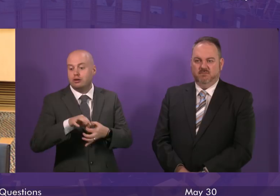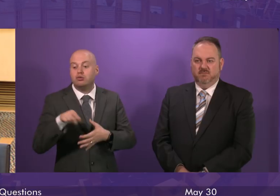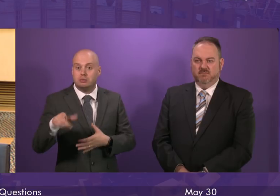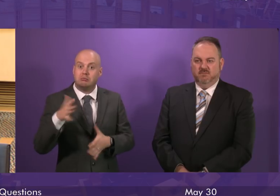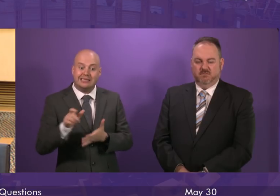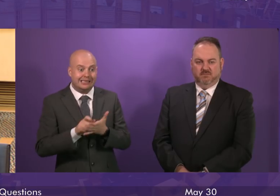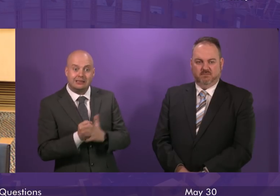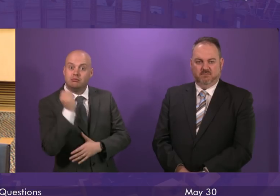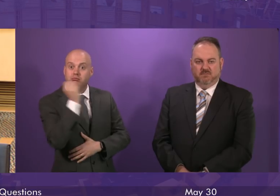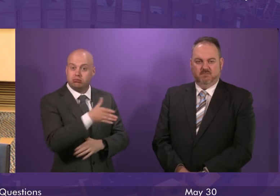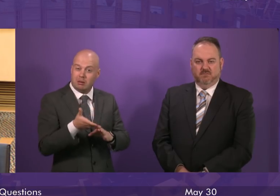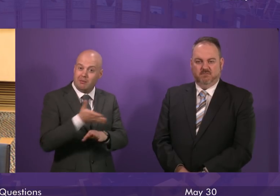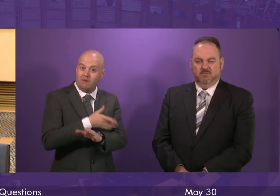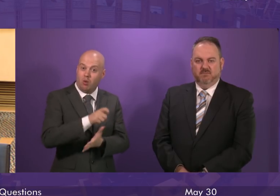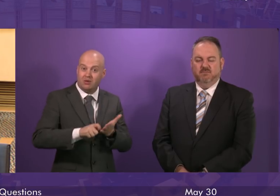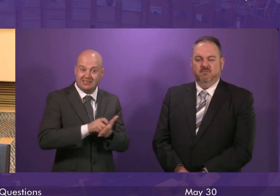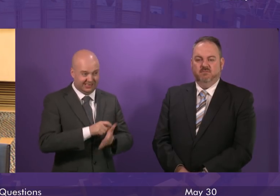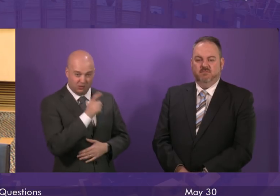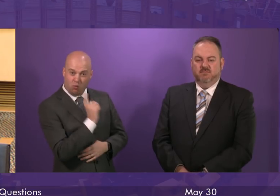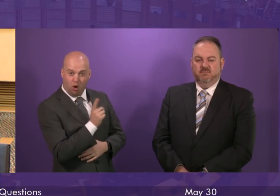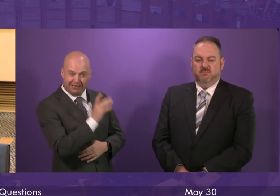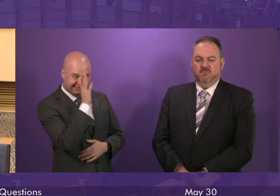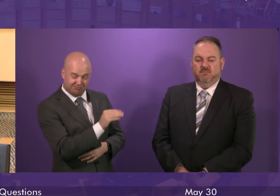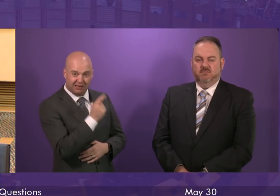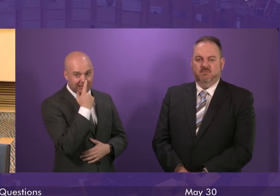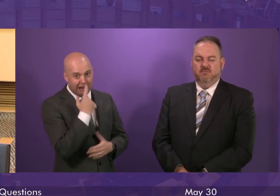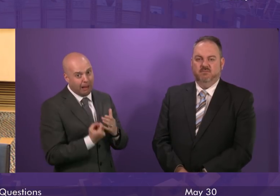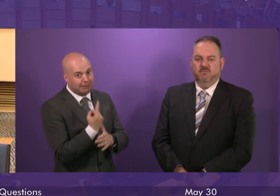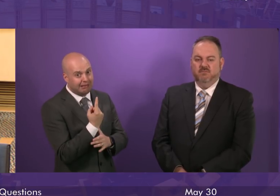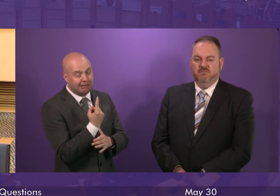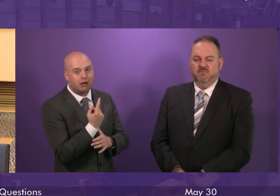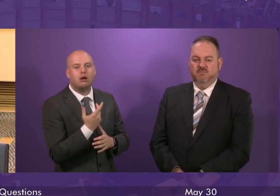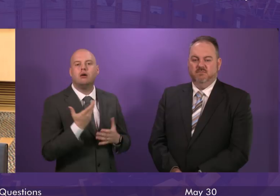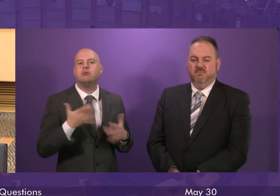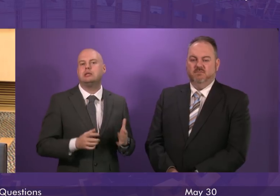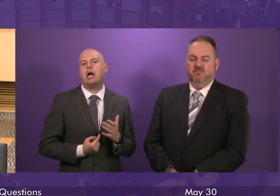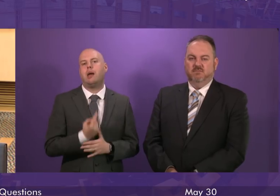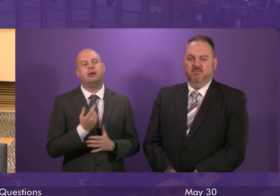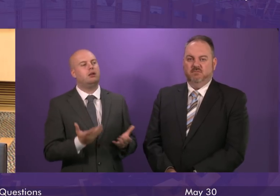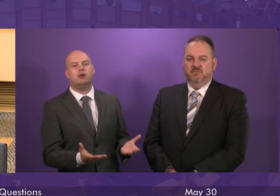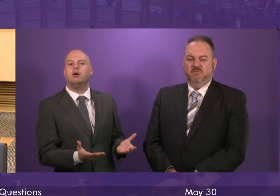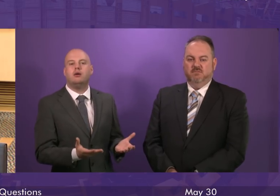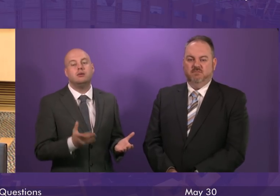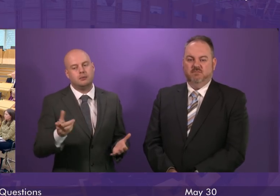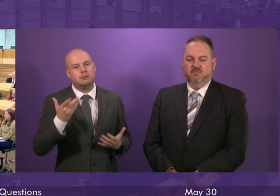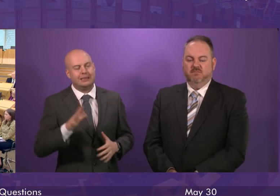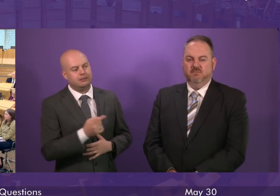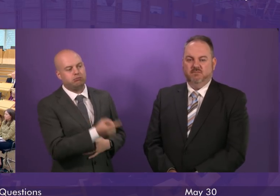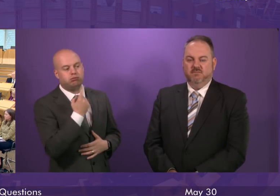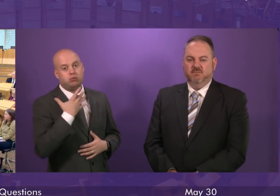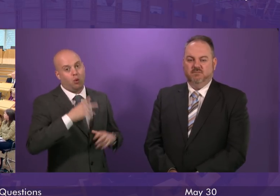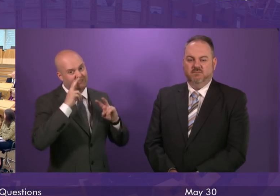election warning that this could happen and he has now written again calling for a full investigation to take place into this issue